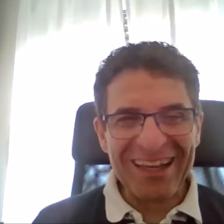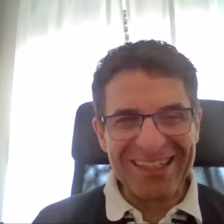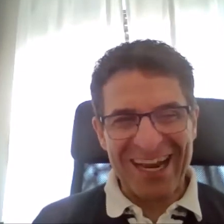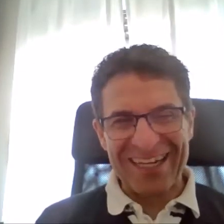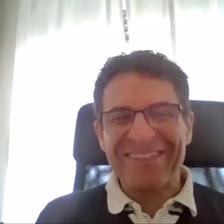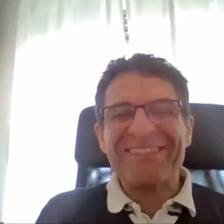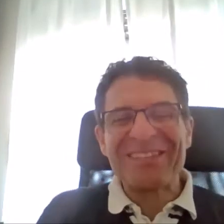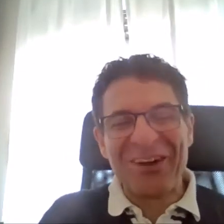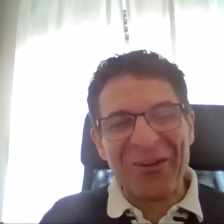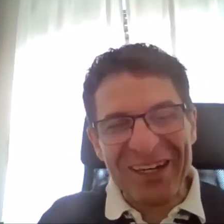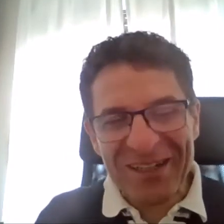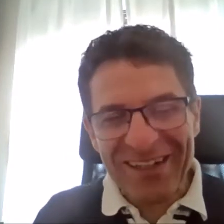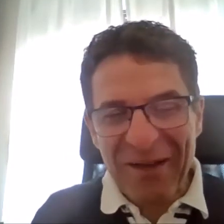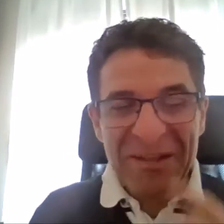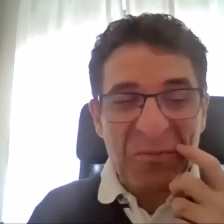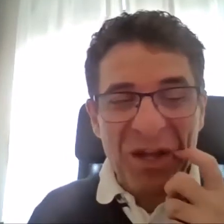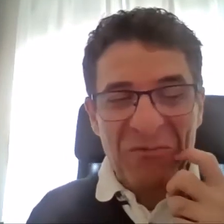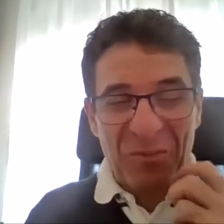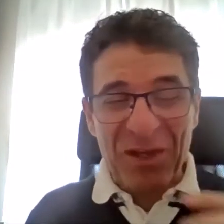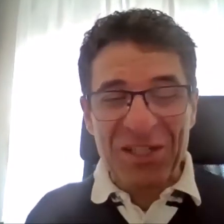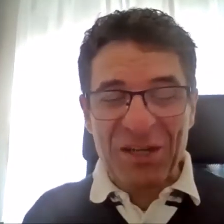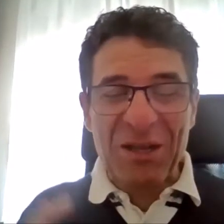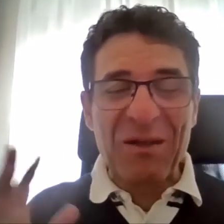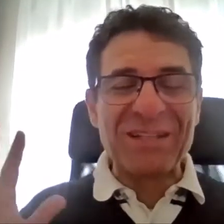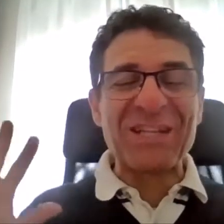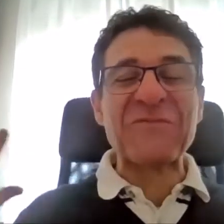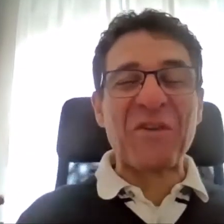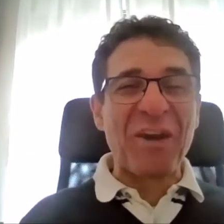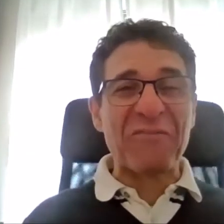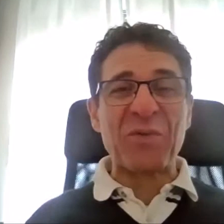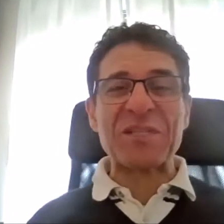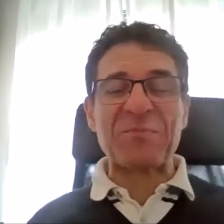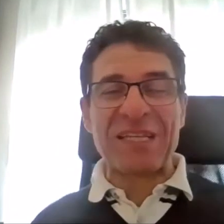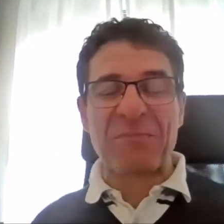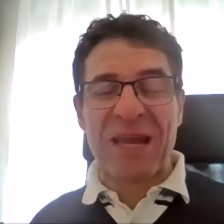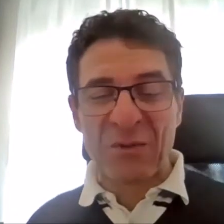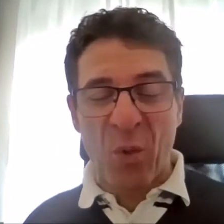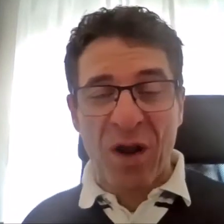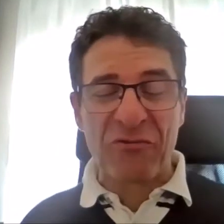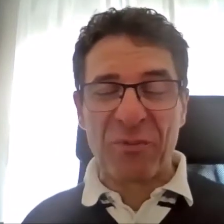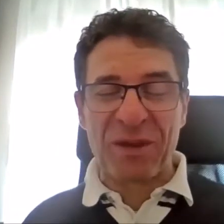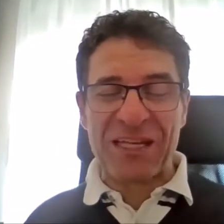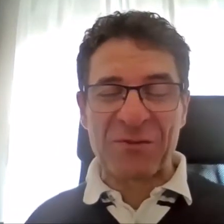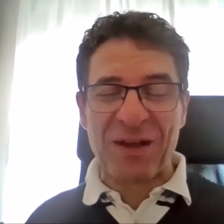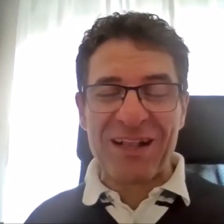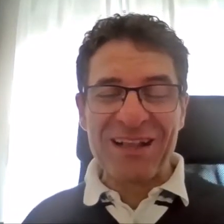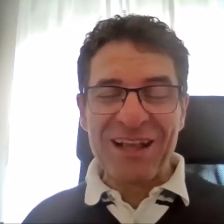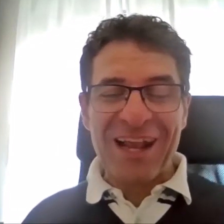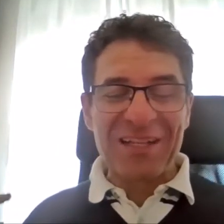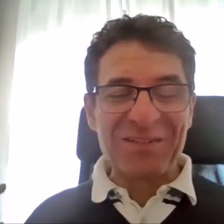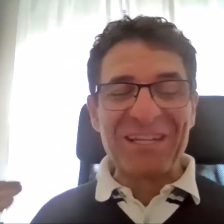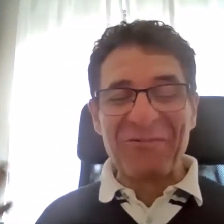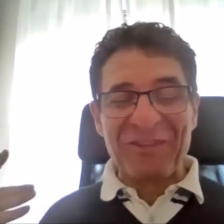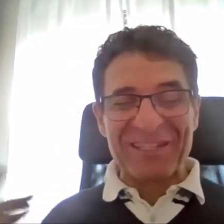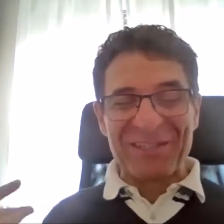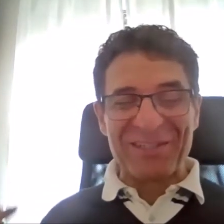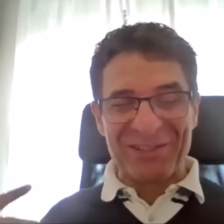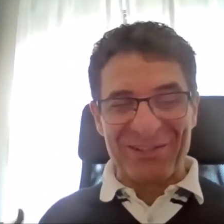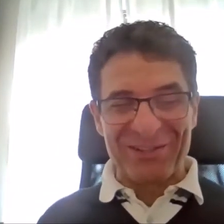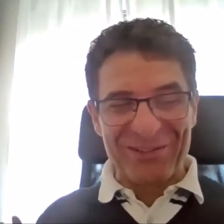Exactly. Could you show it? I mean, it's wonderful because just for our viewers, Pete made one for me as well, and it really feels good to do